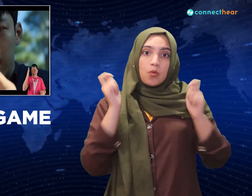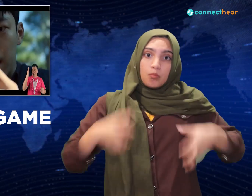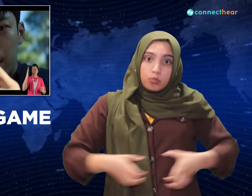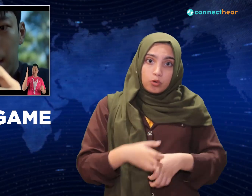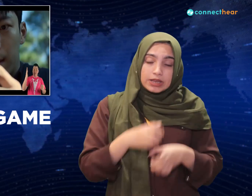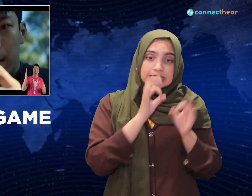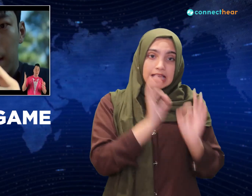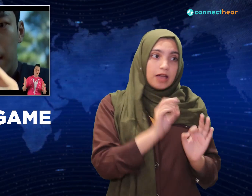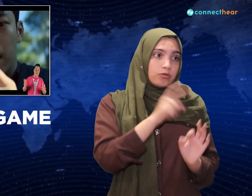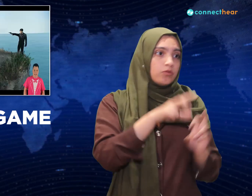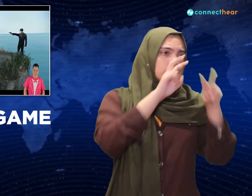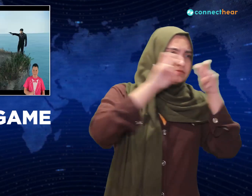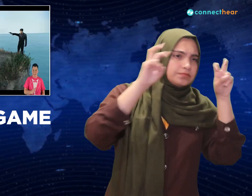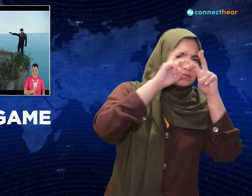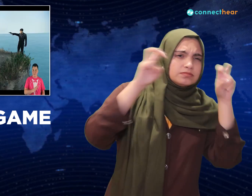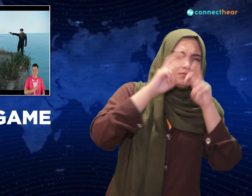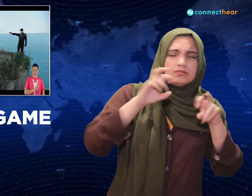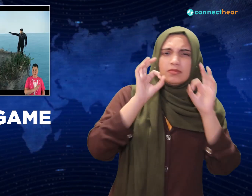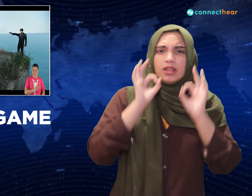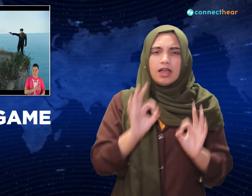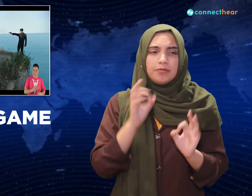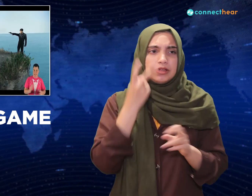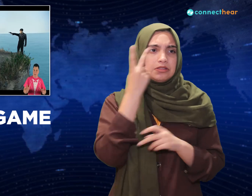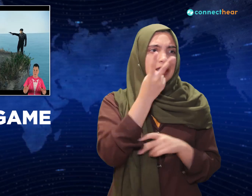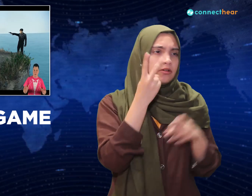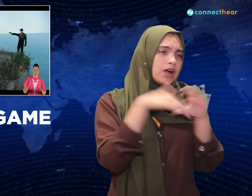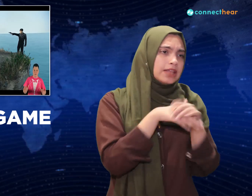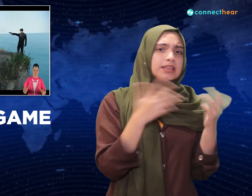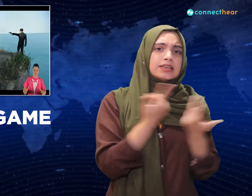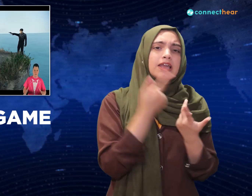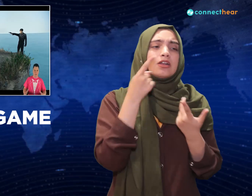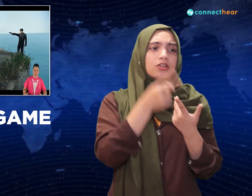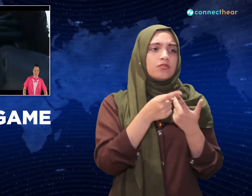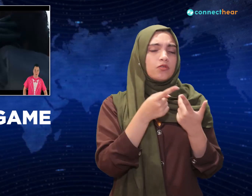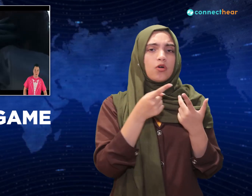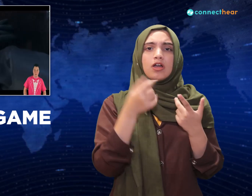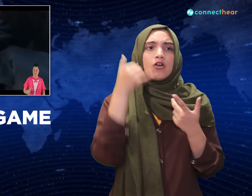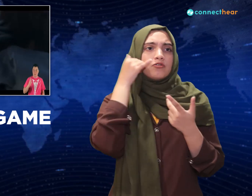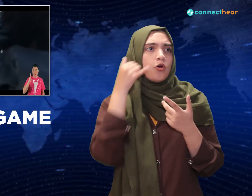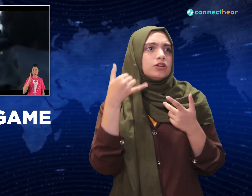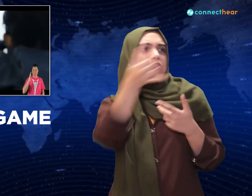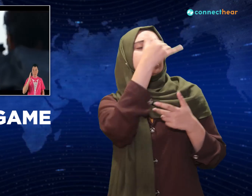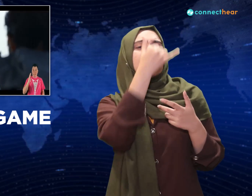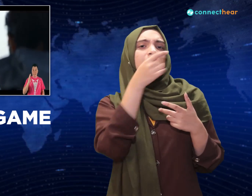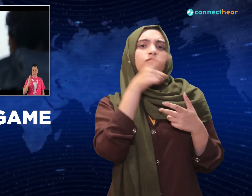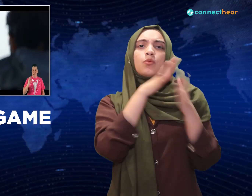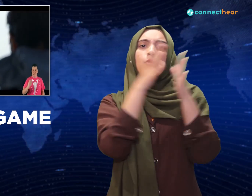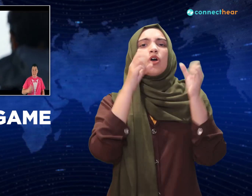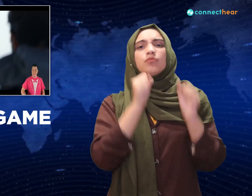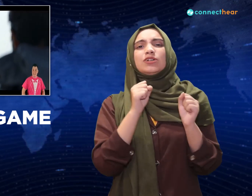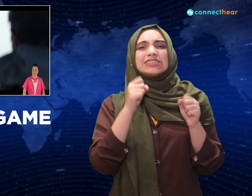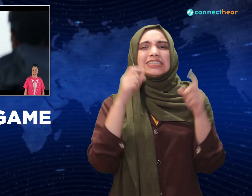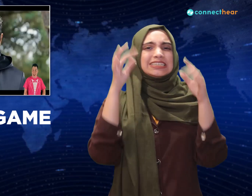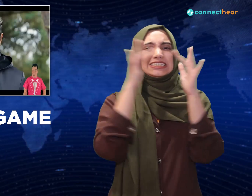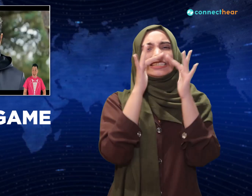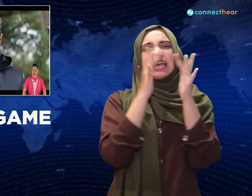there's no signal. At the edge of a cliff, he's captured by the front man who reveals his identity. And